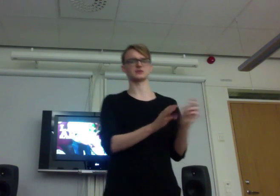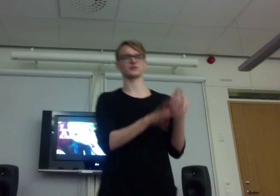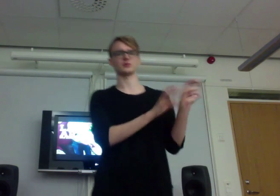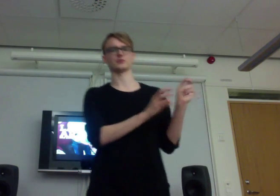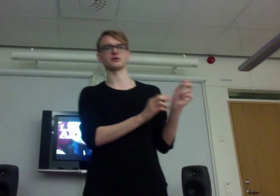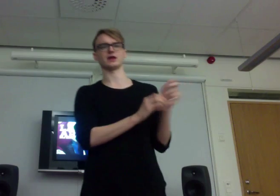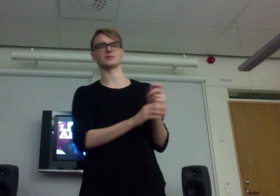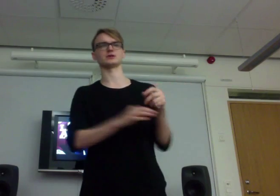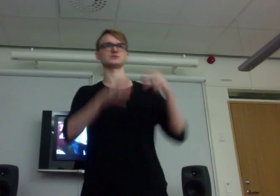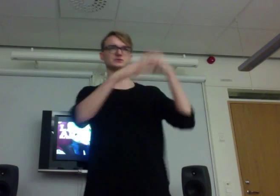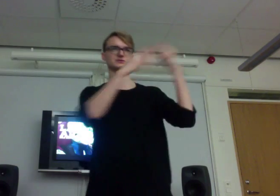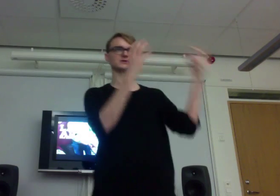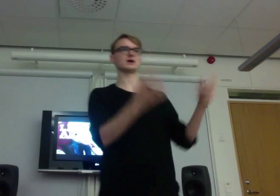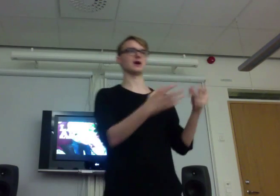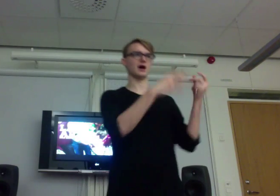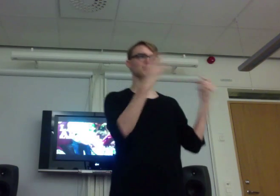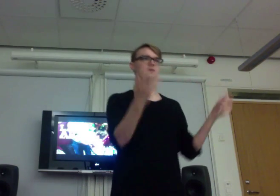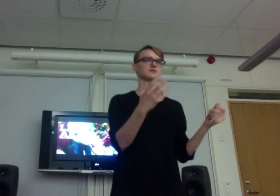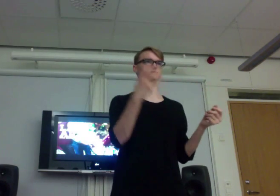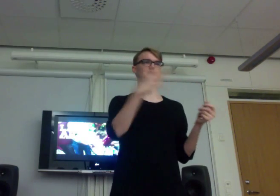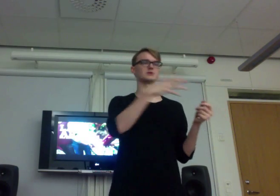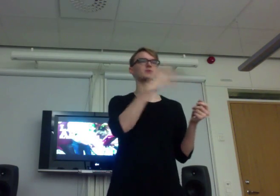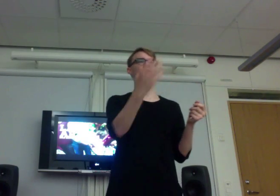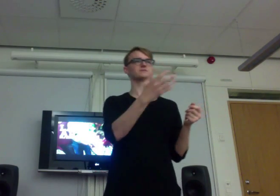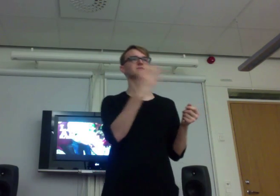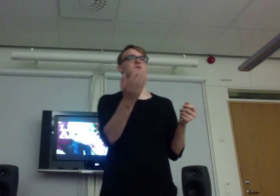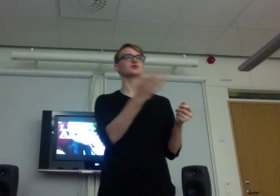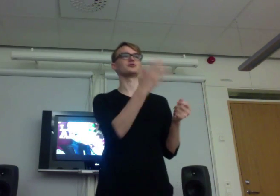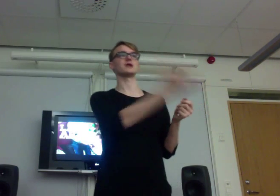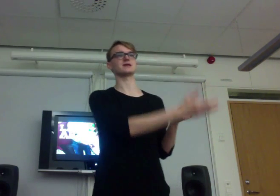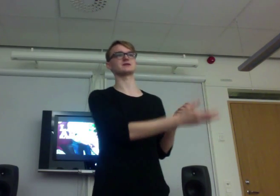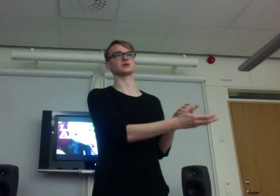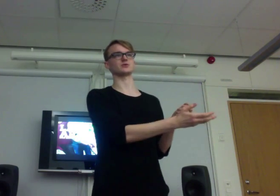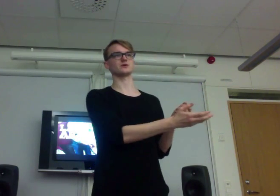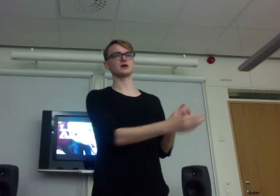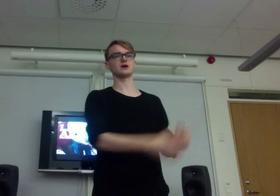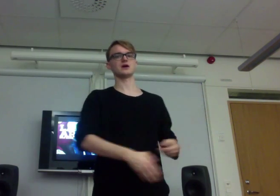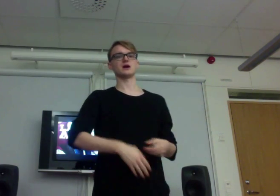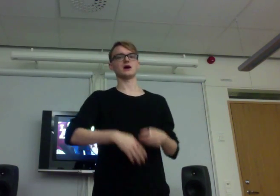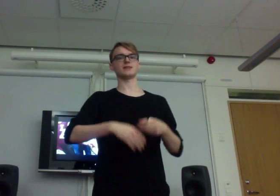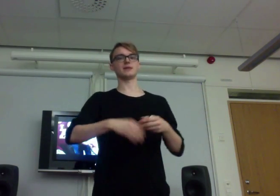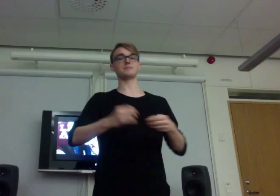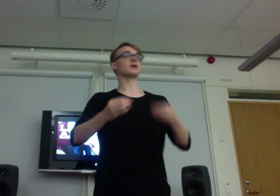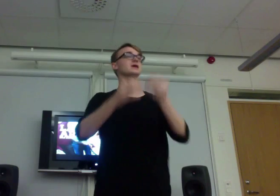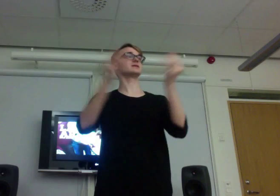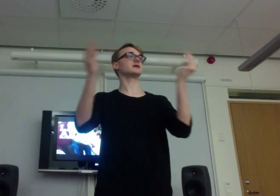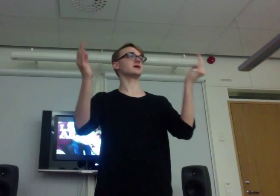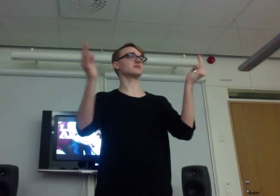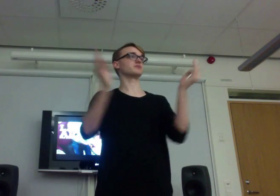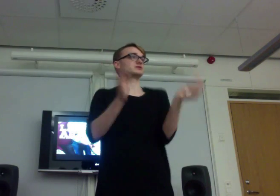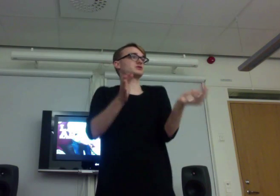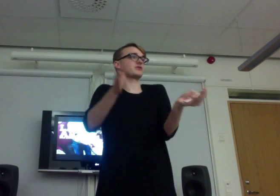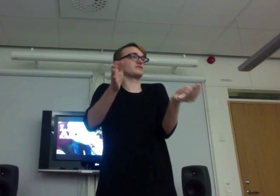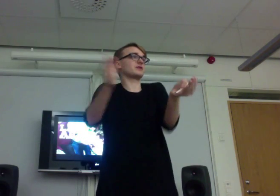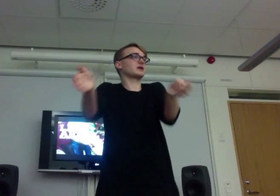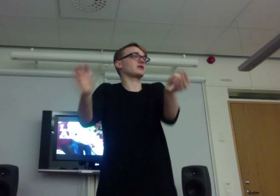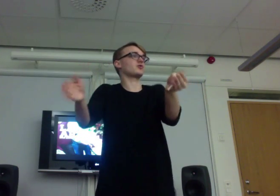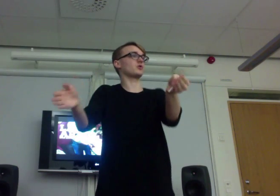don't remember the name. But it was a thing which people could relate to. And they played, uh, a sort of, that kind of course.